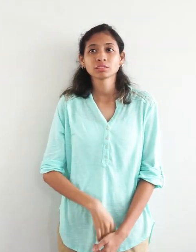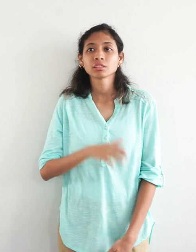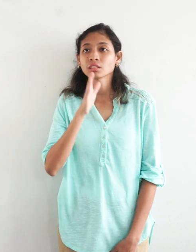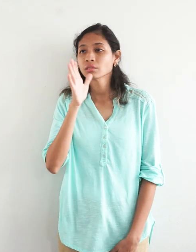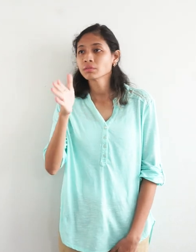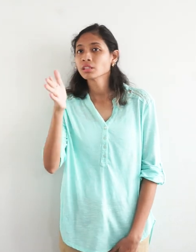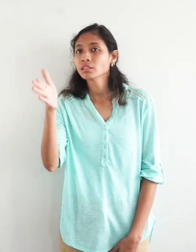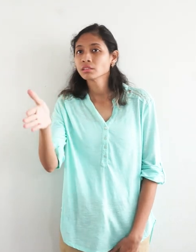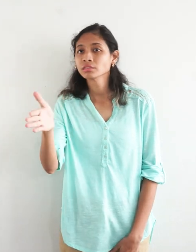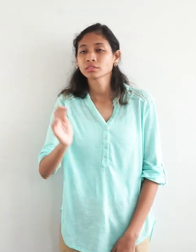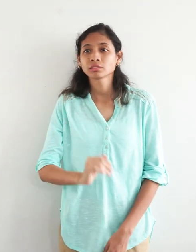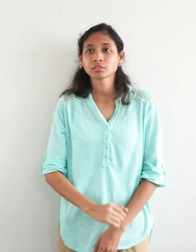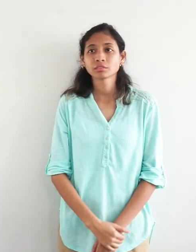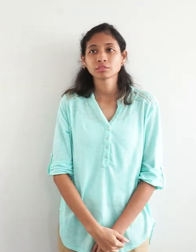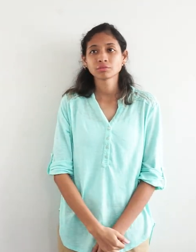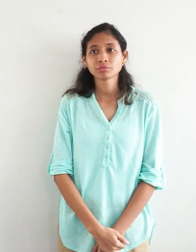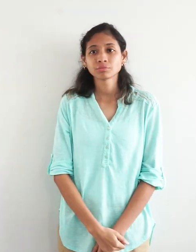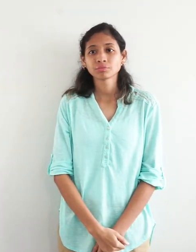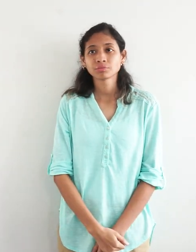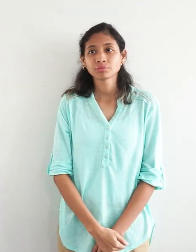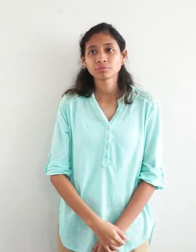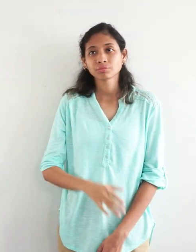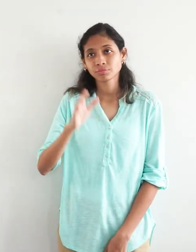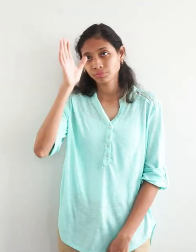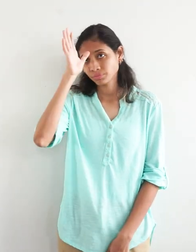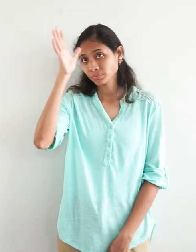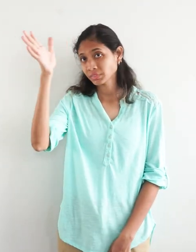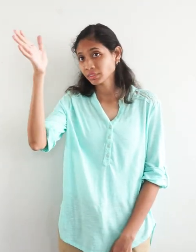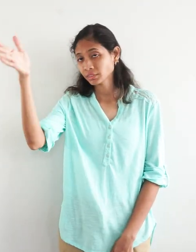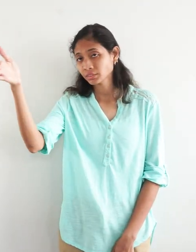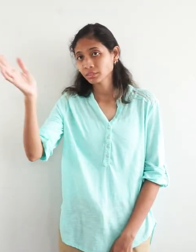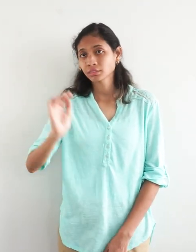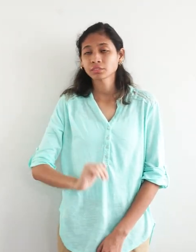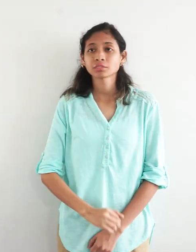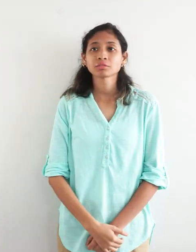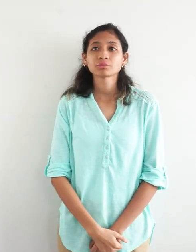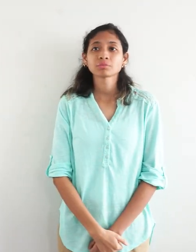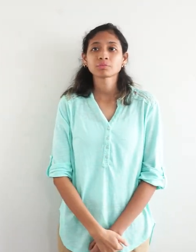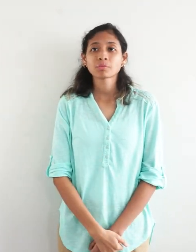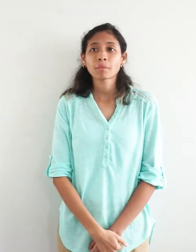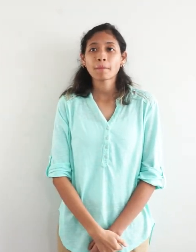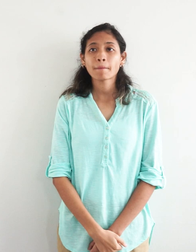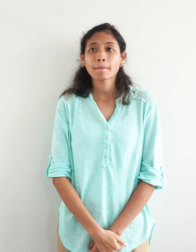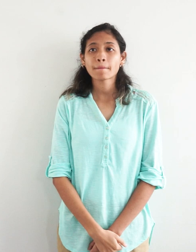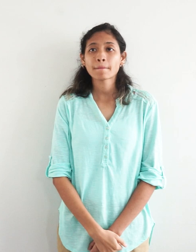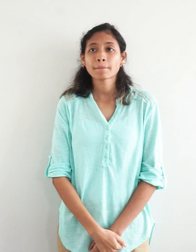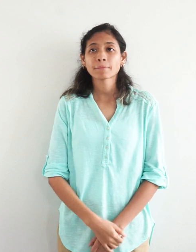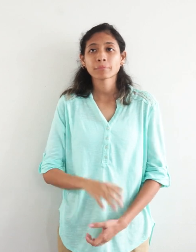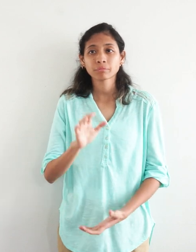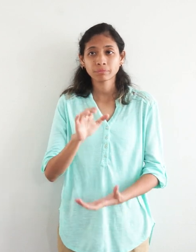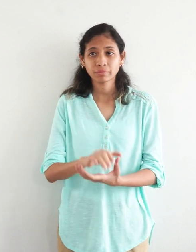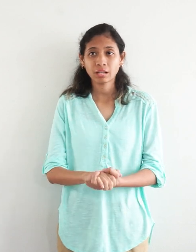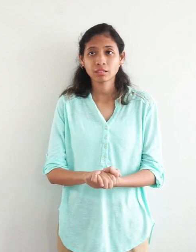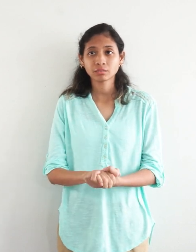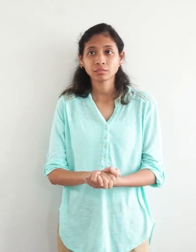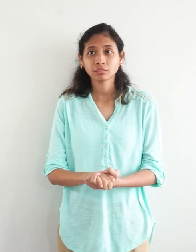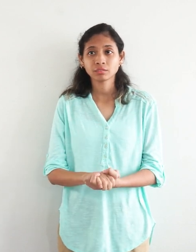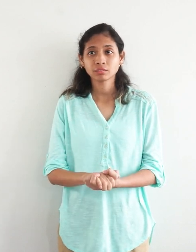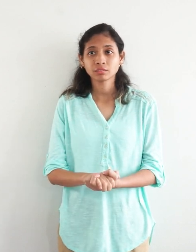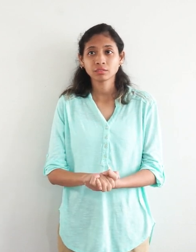grandmother, grandfather, husband, wife,